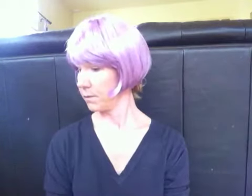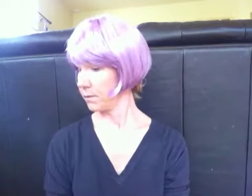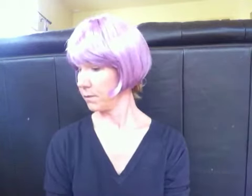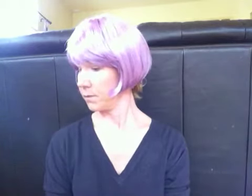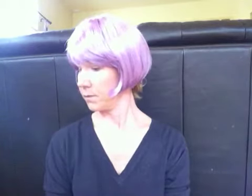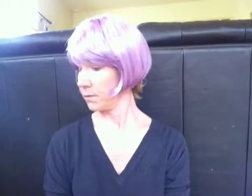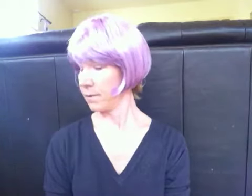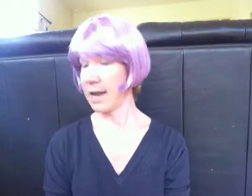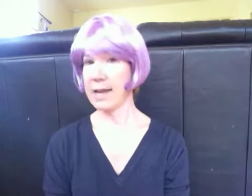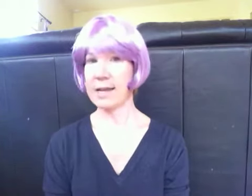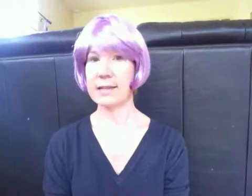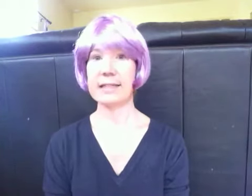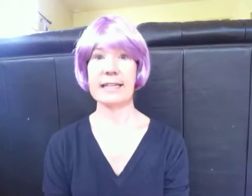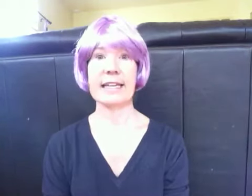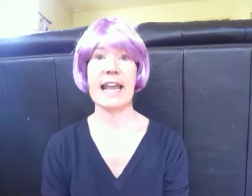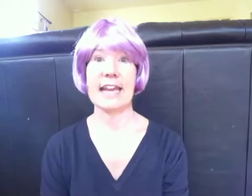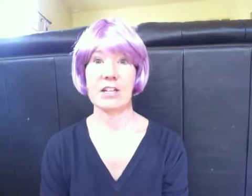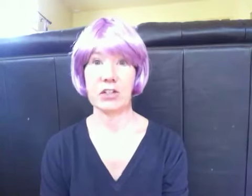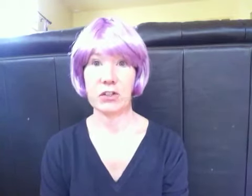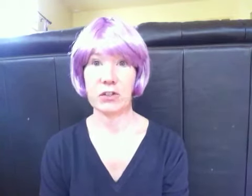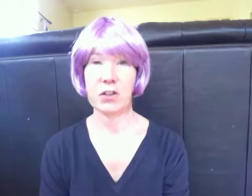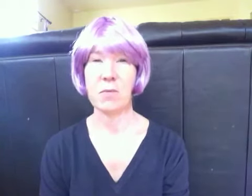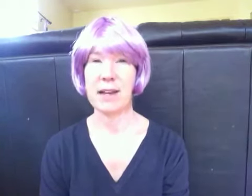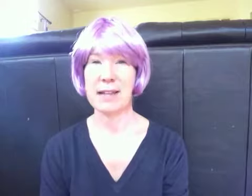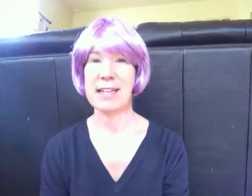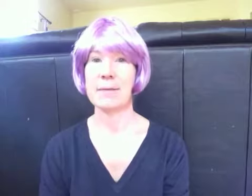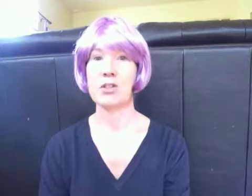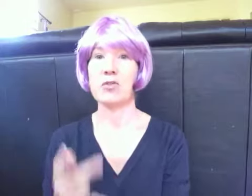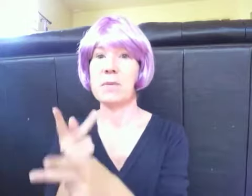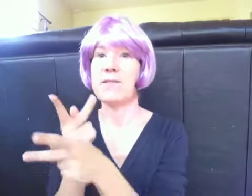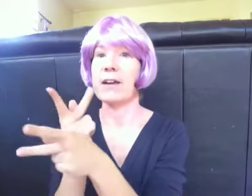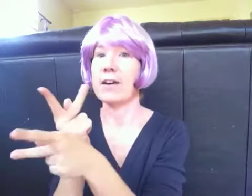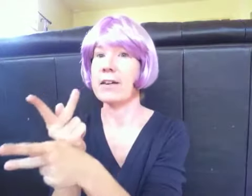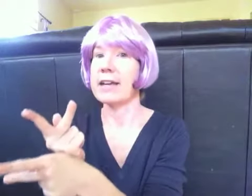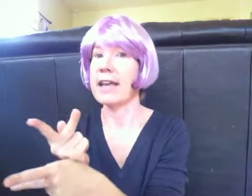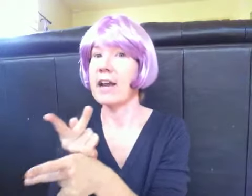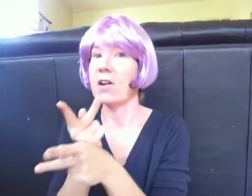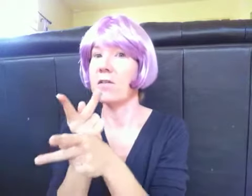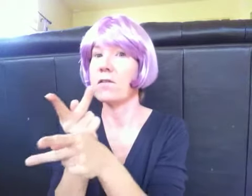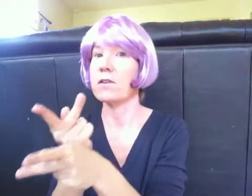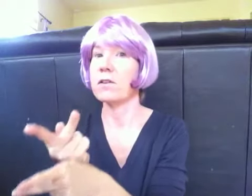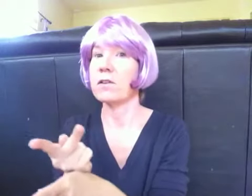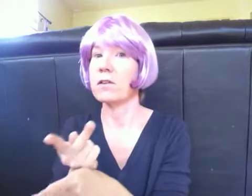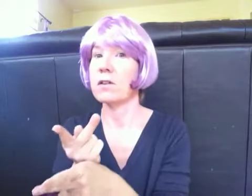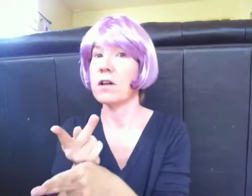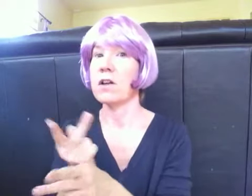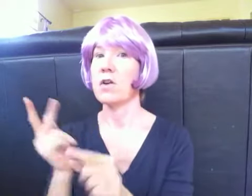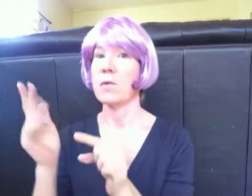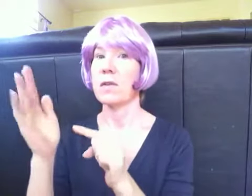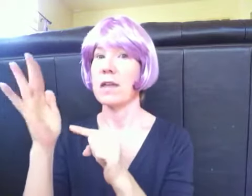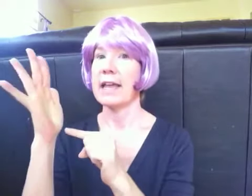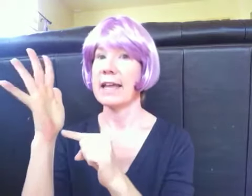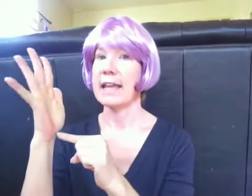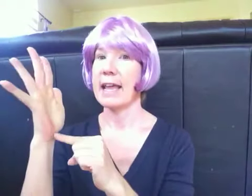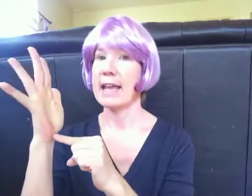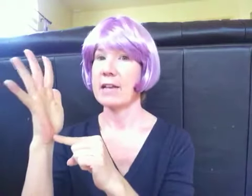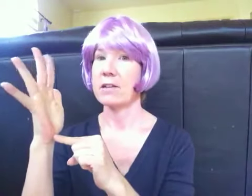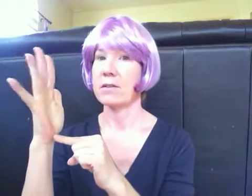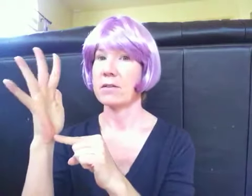And candle. You might need them to be very careful with candles